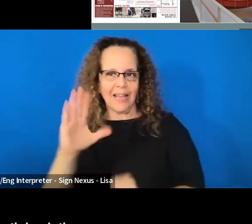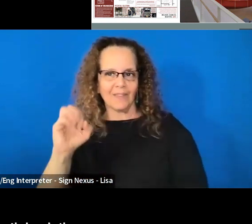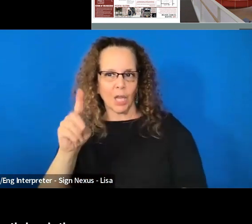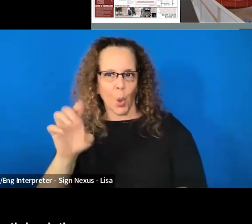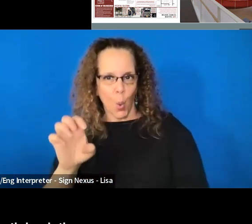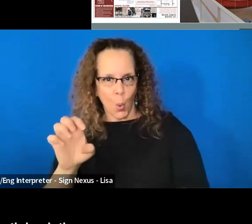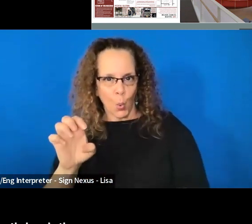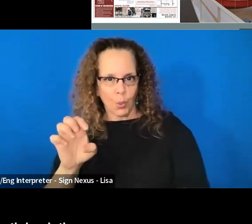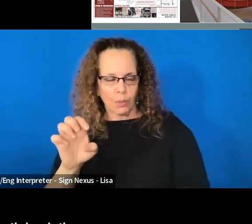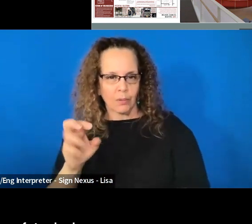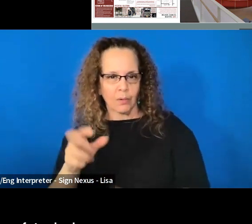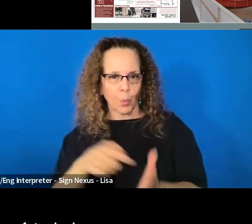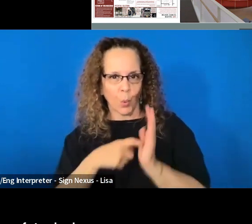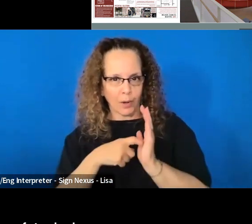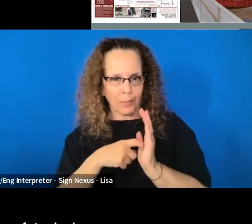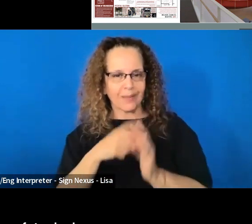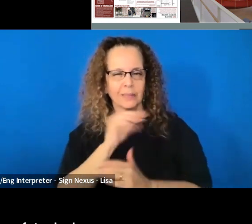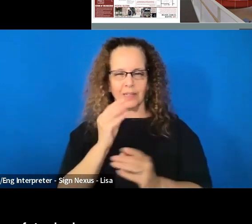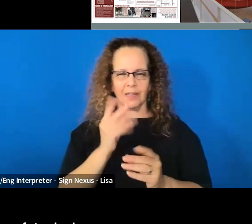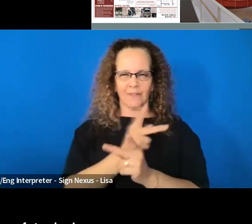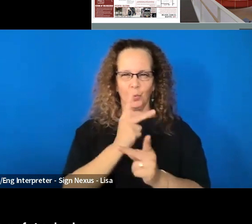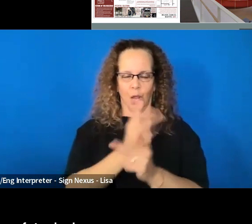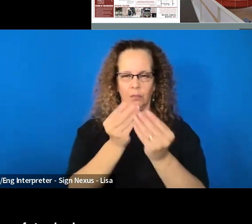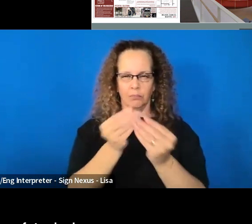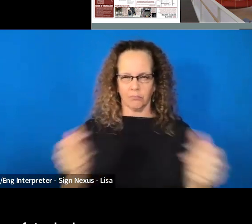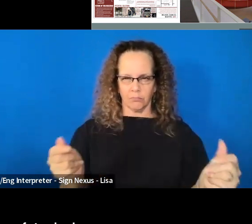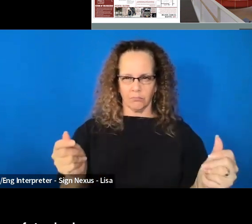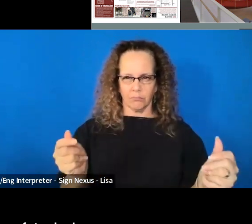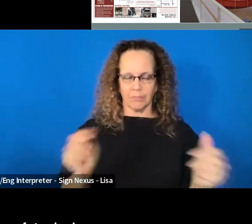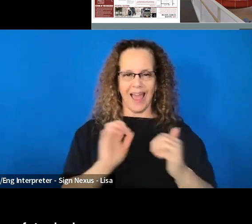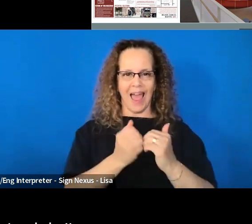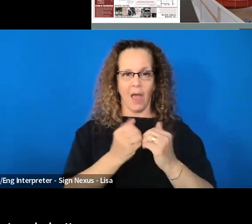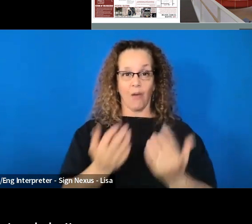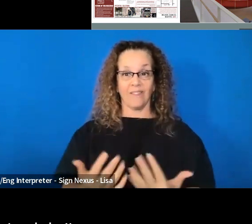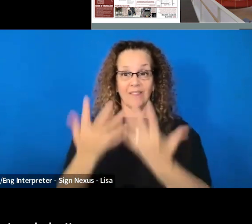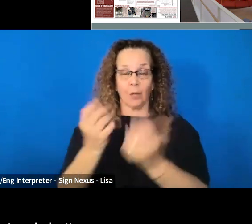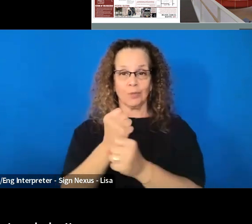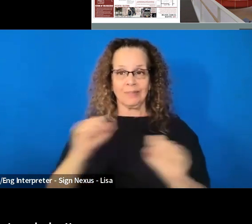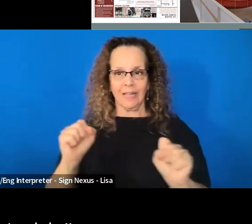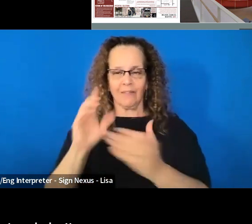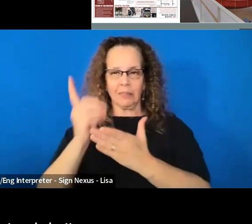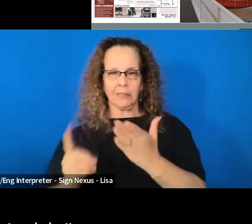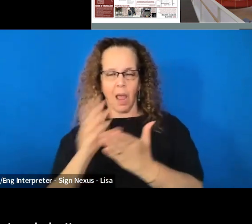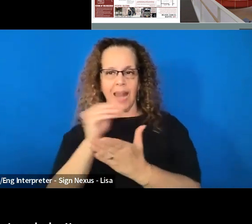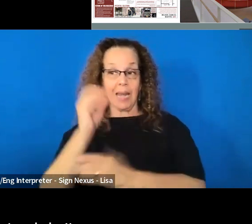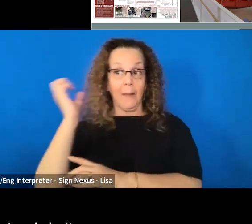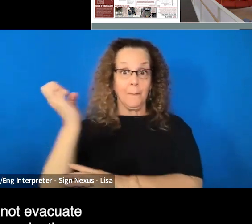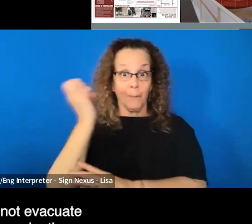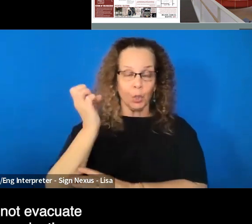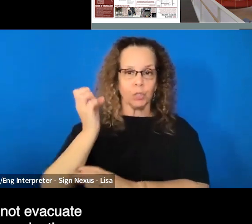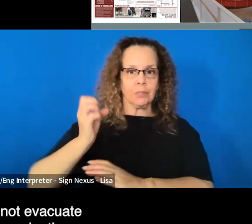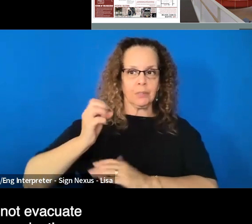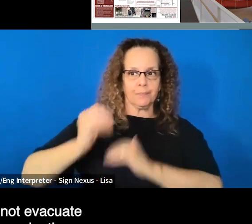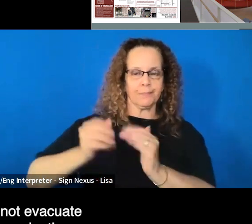theorizing potential solutions on how to make fire safety design and emergency protocols better